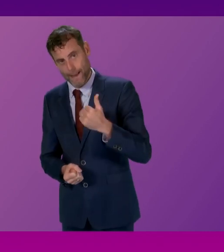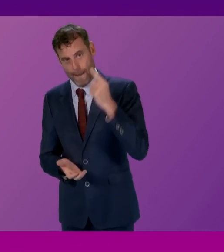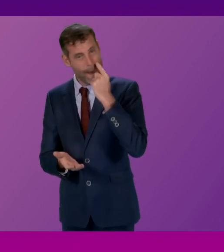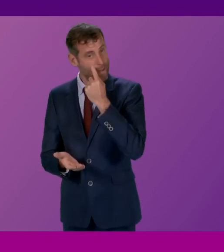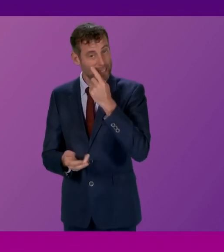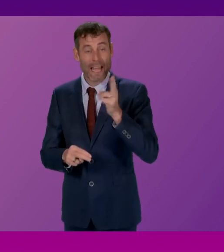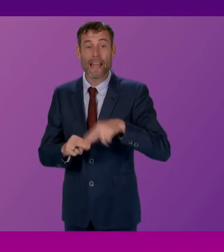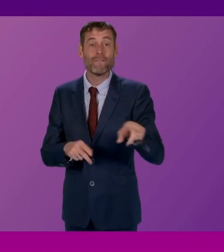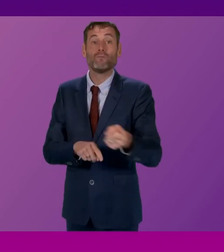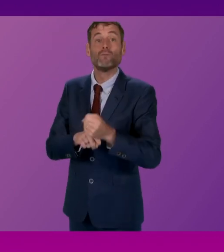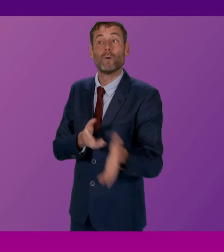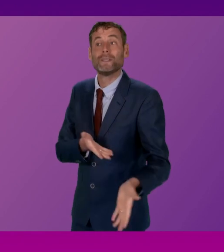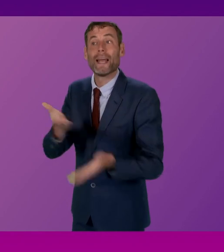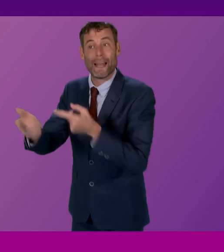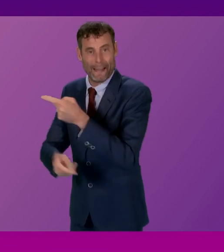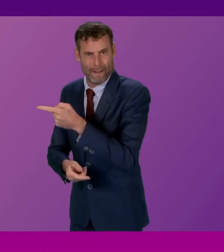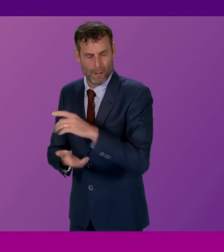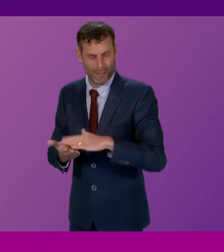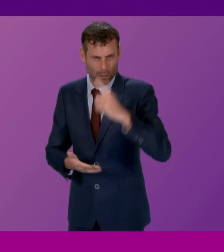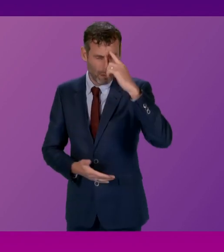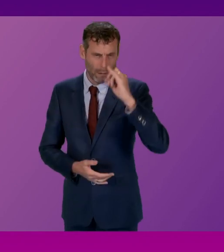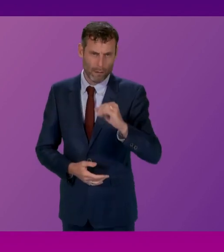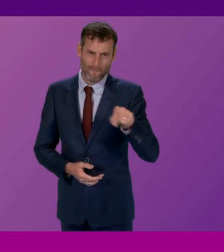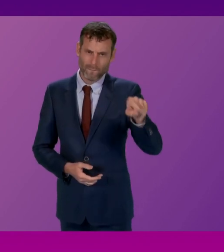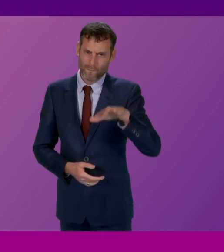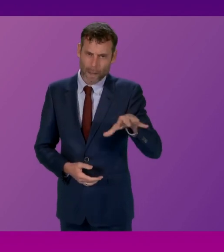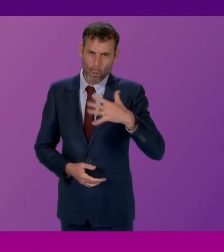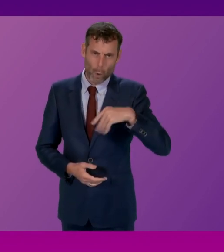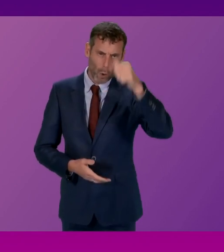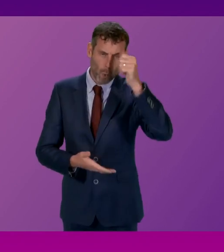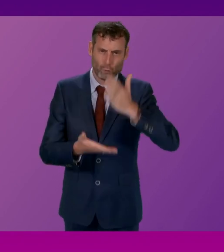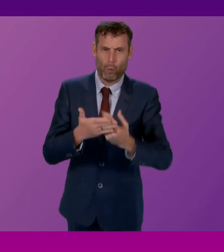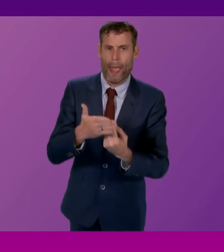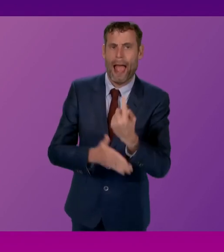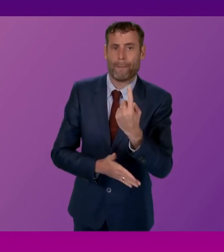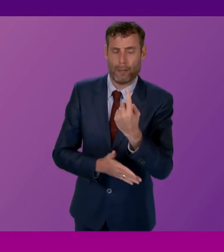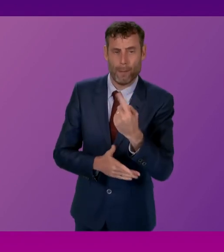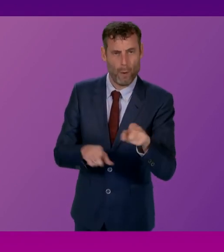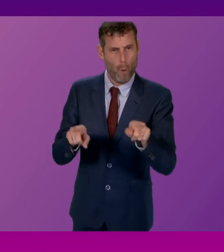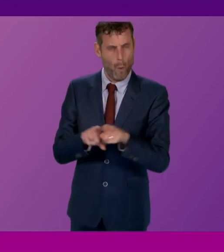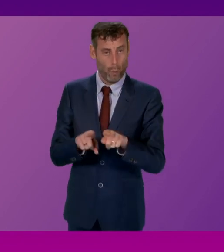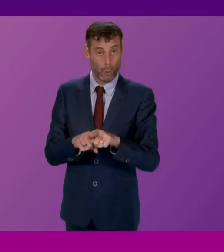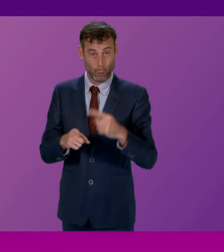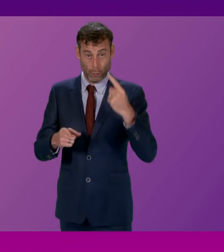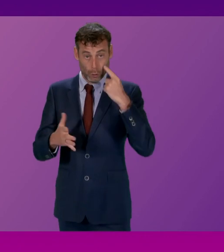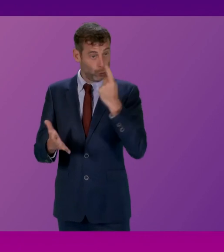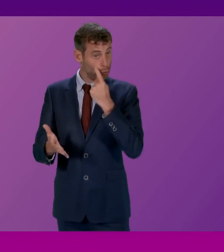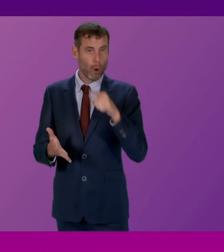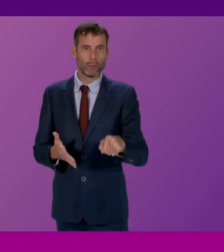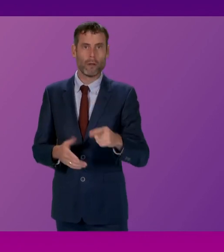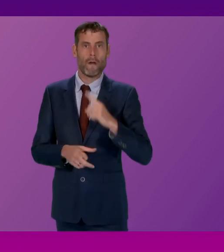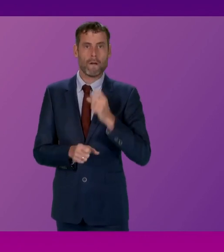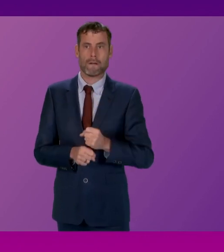would not only be an insult to grieving families. It would not only be a shocking display of secrecy. It would